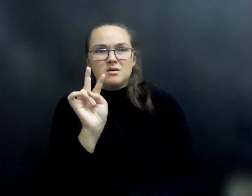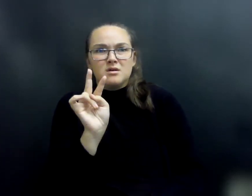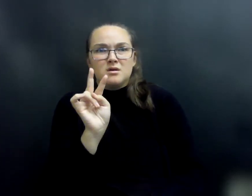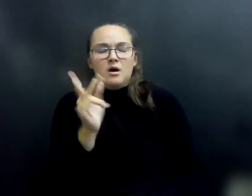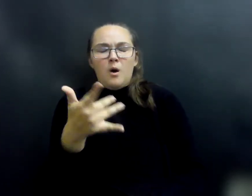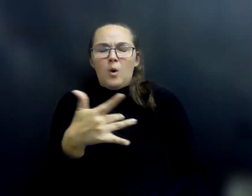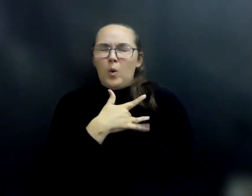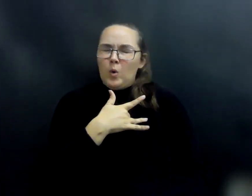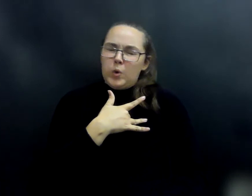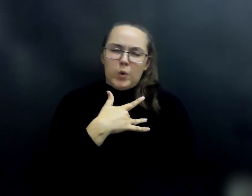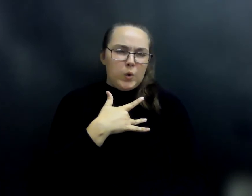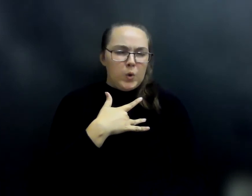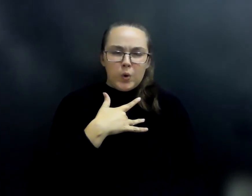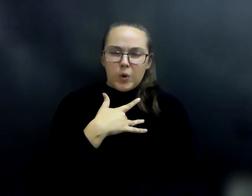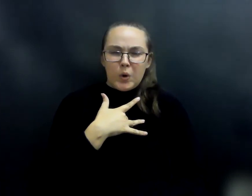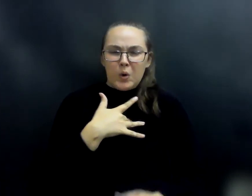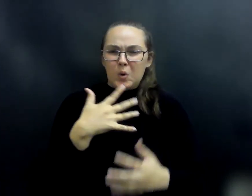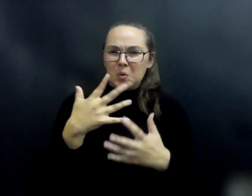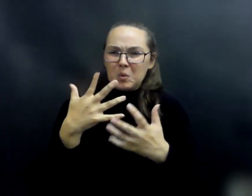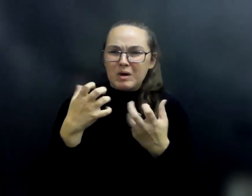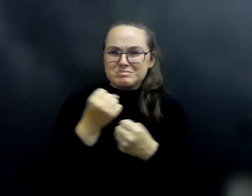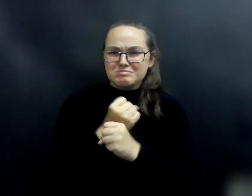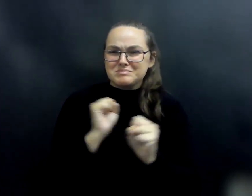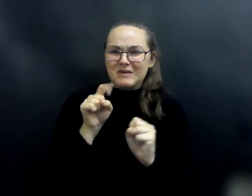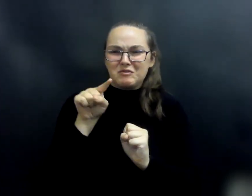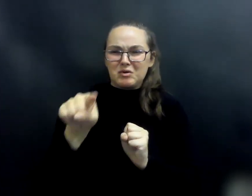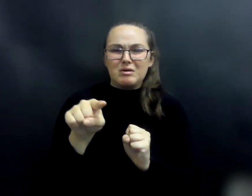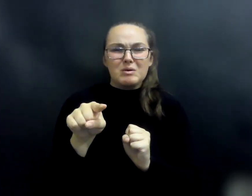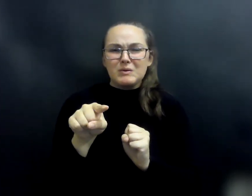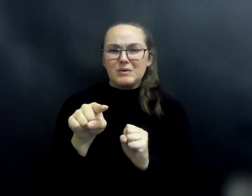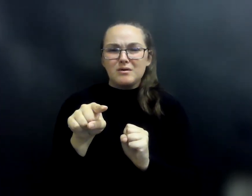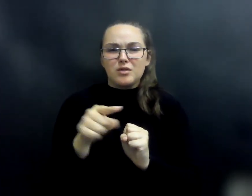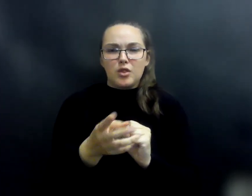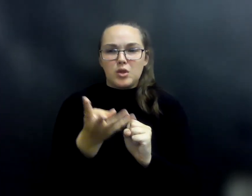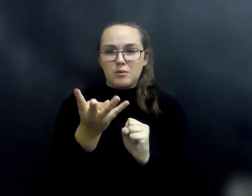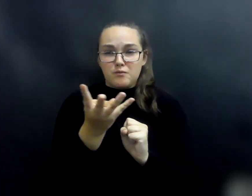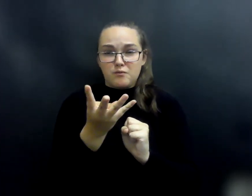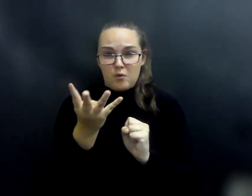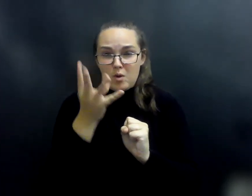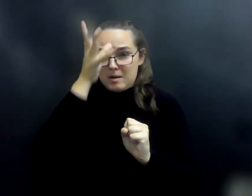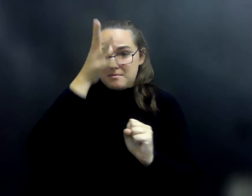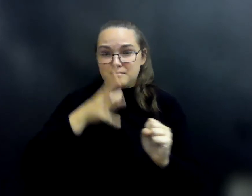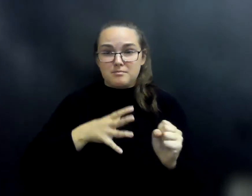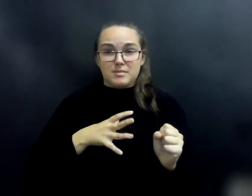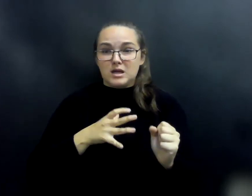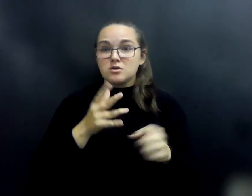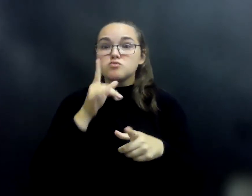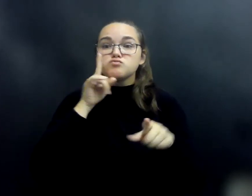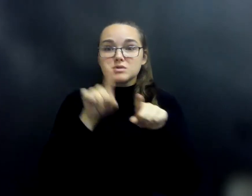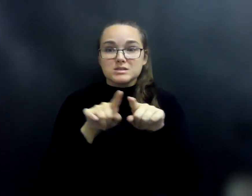heart and fueled his desire to save her. The four companions agreed to stay awake all night, guarding the